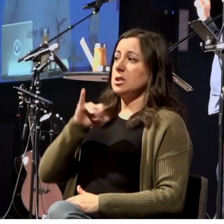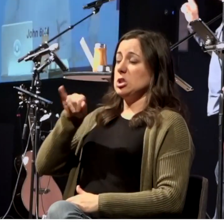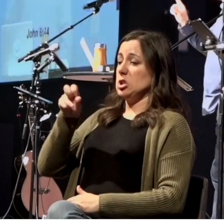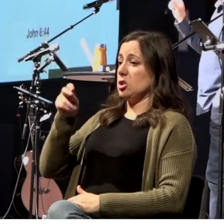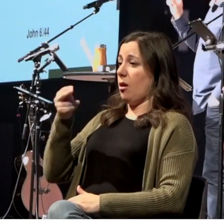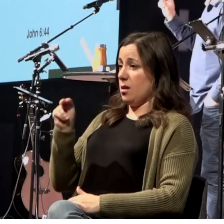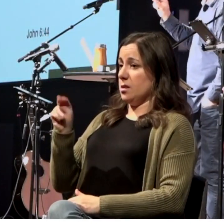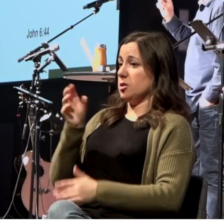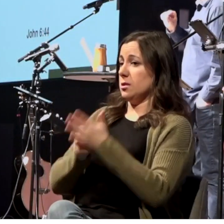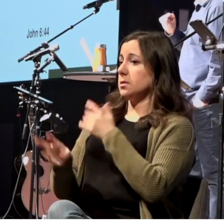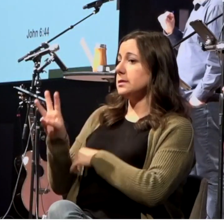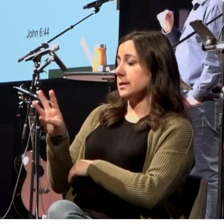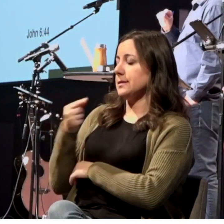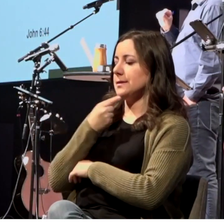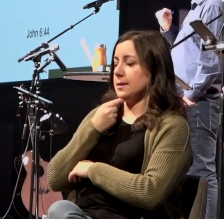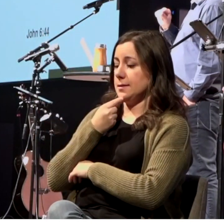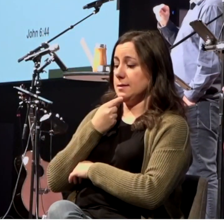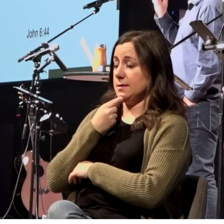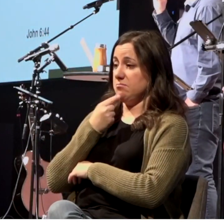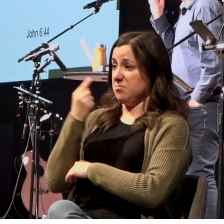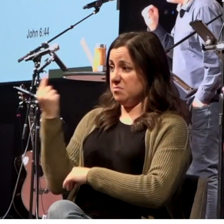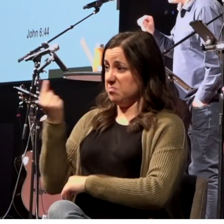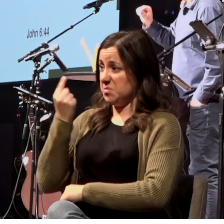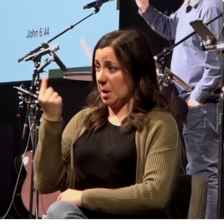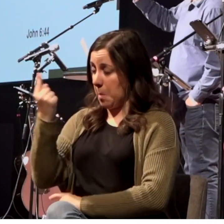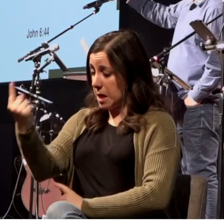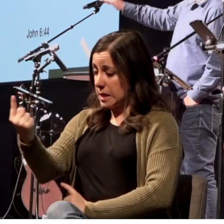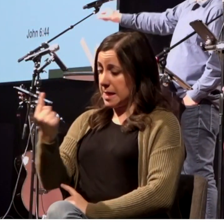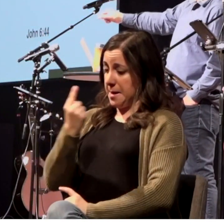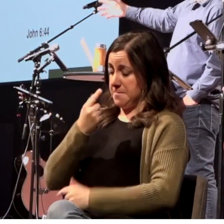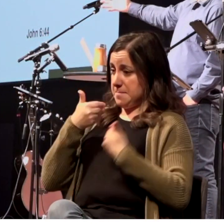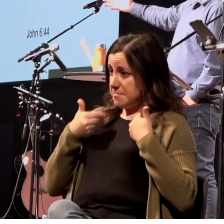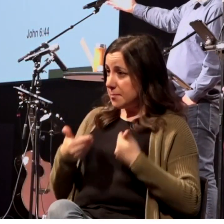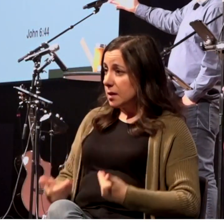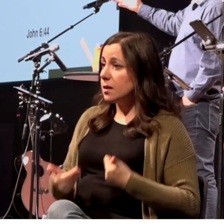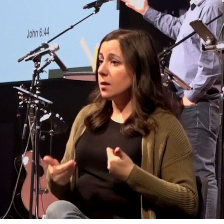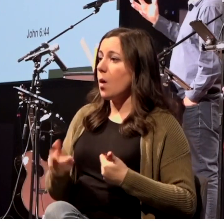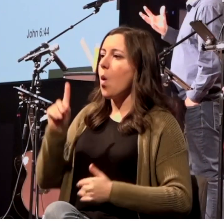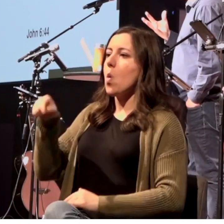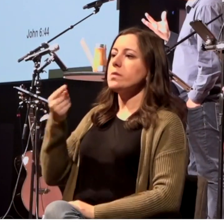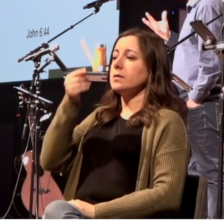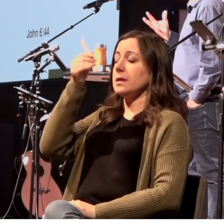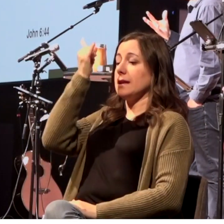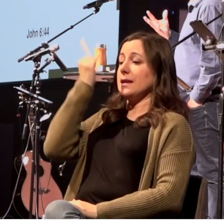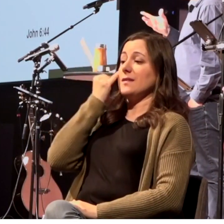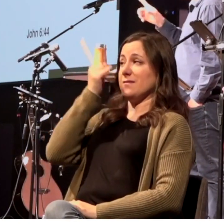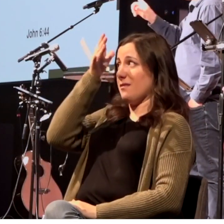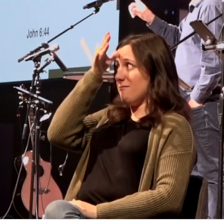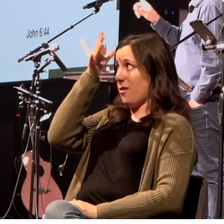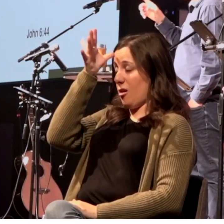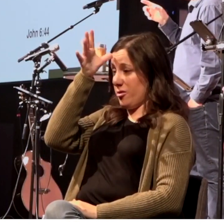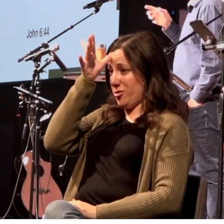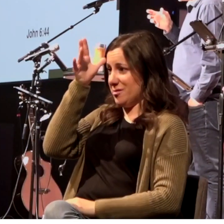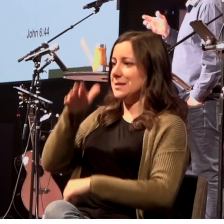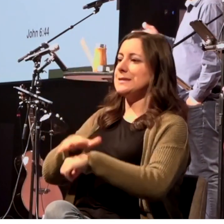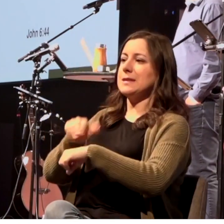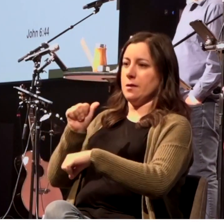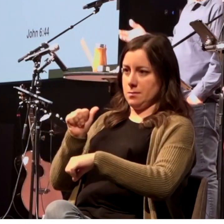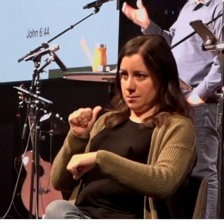no one can come to me unless the Father who sent me draws him and now this promise, I will raise